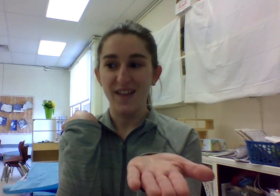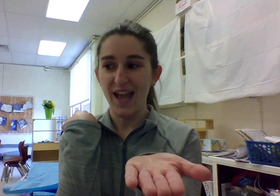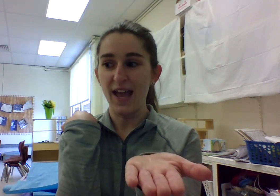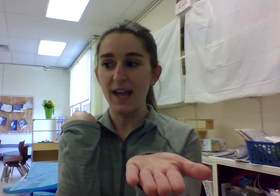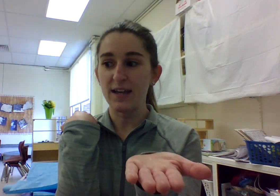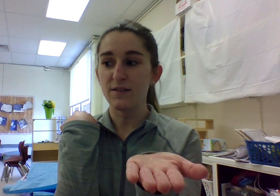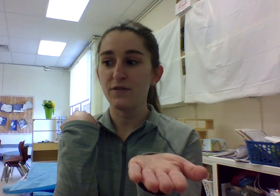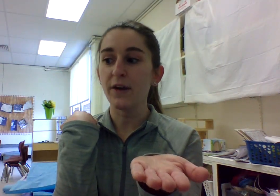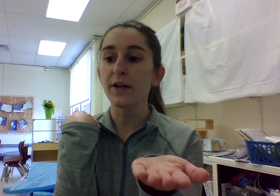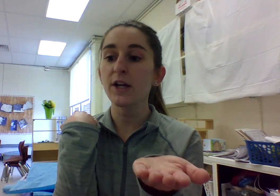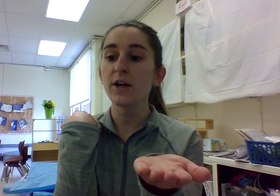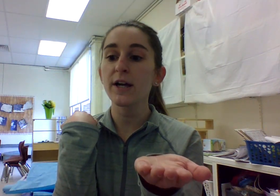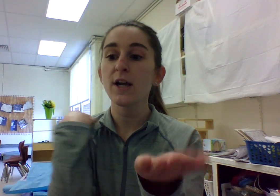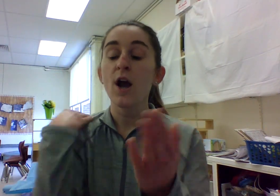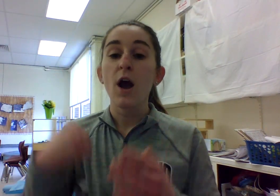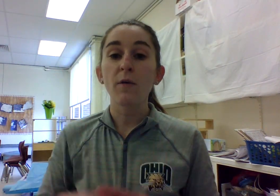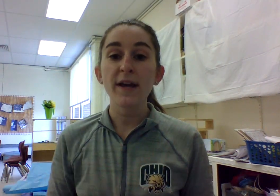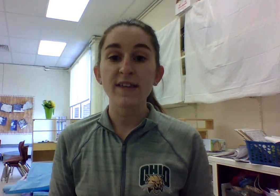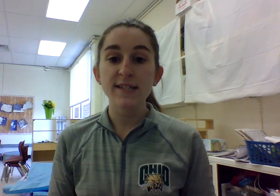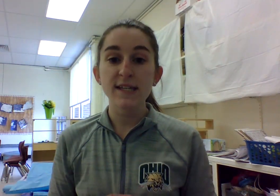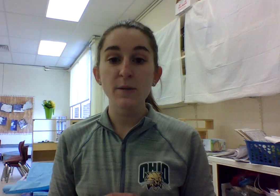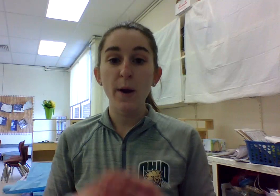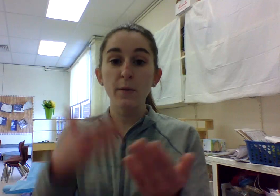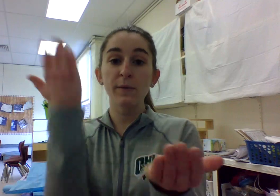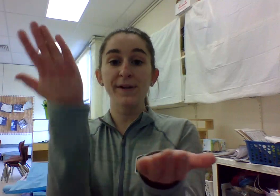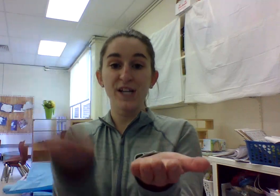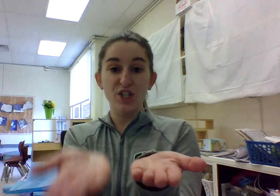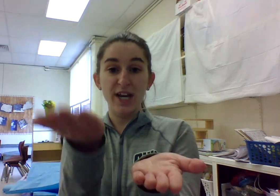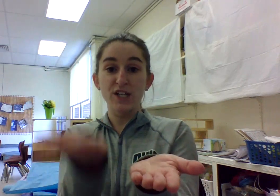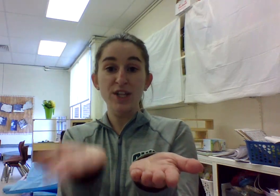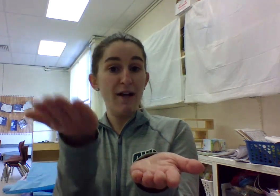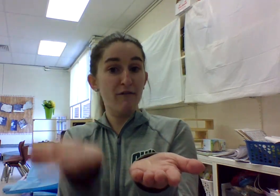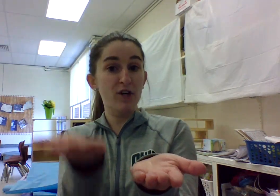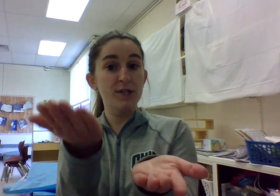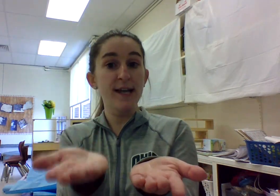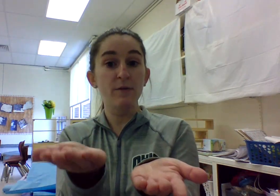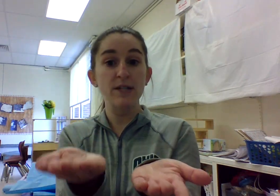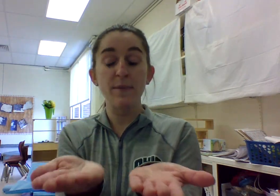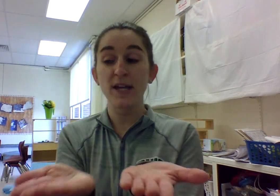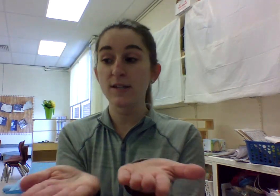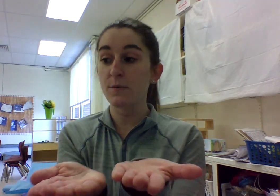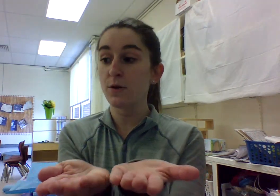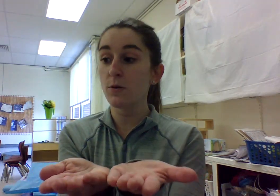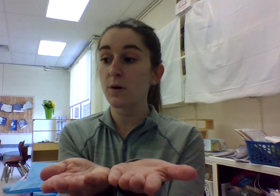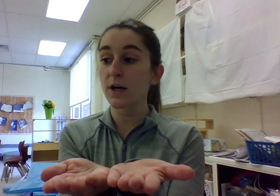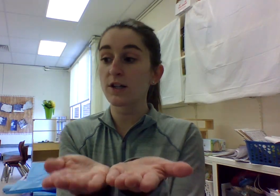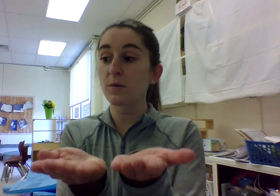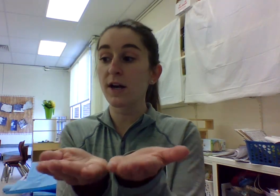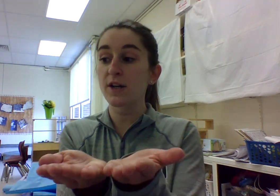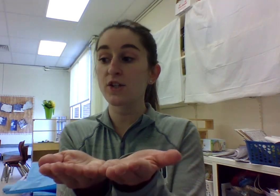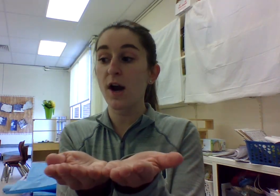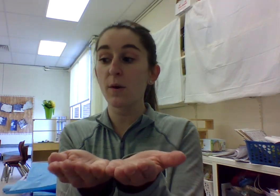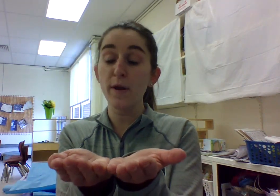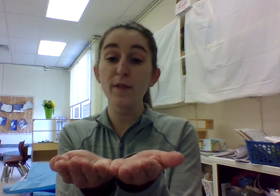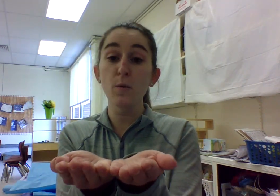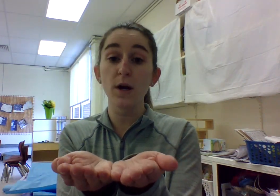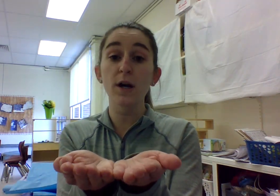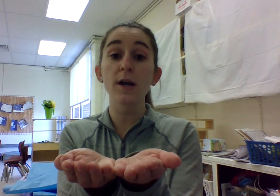a. Very good. All right, this is the part where we're going to change that first sound to make some new words. We're going to start with the word